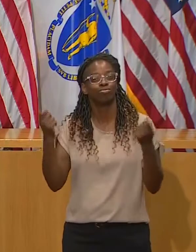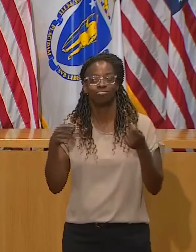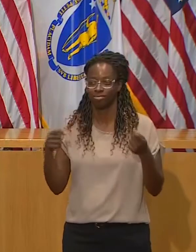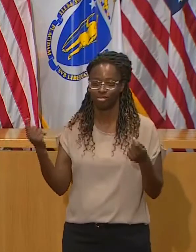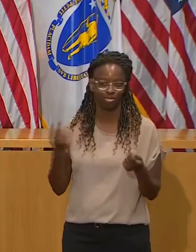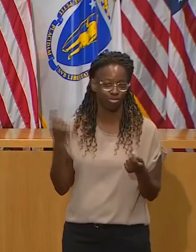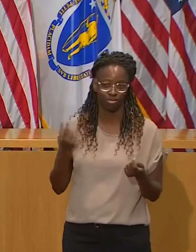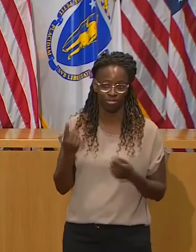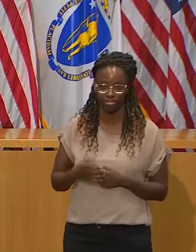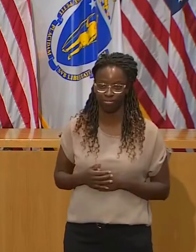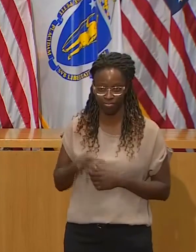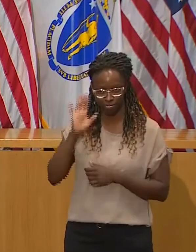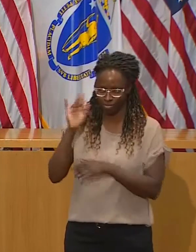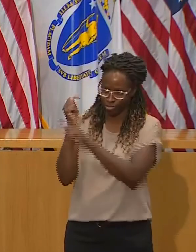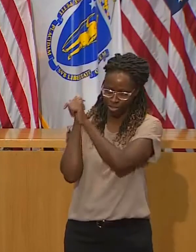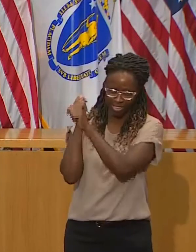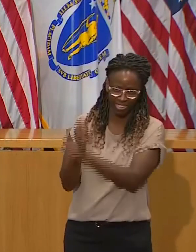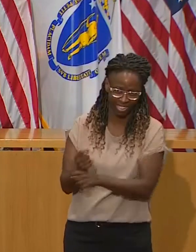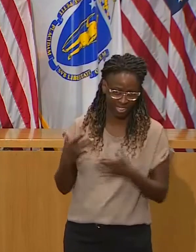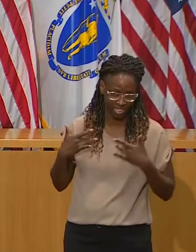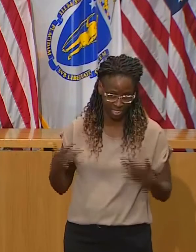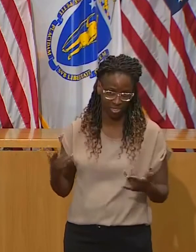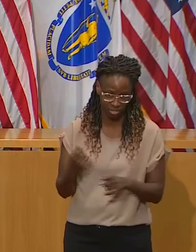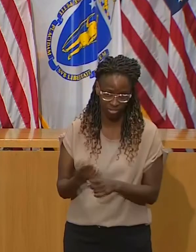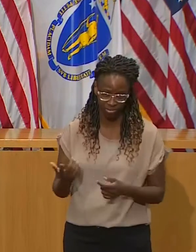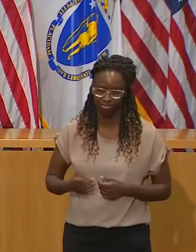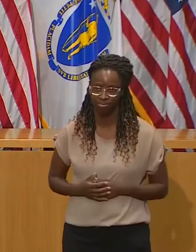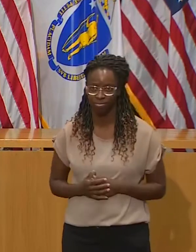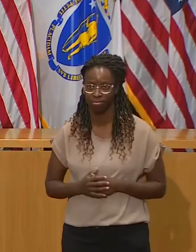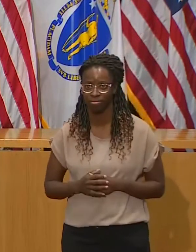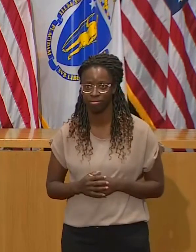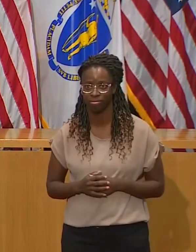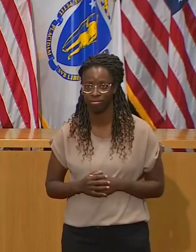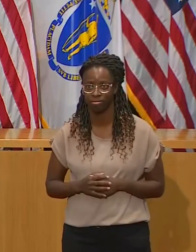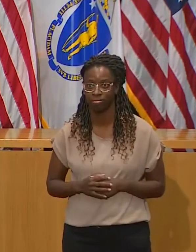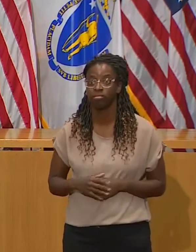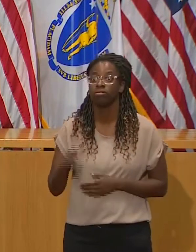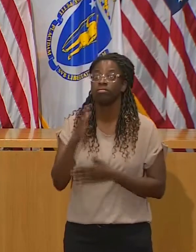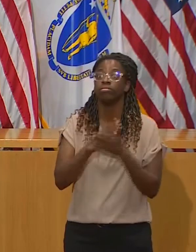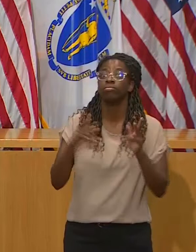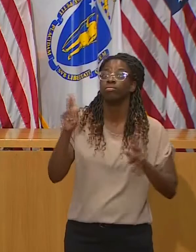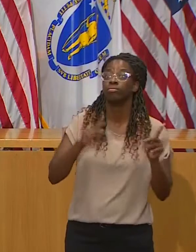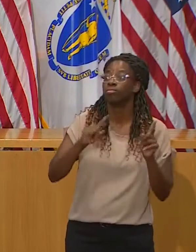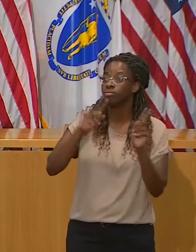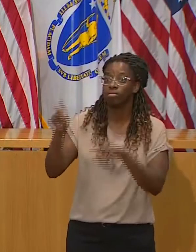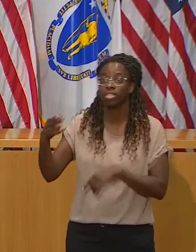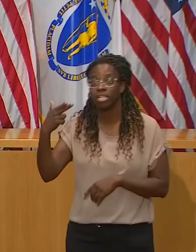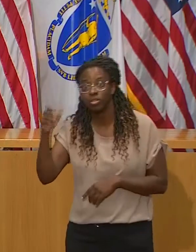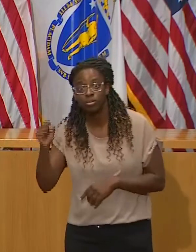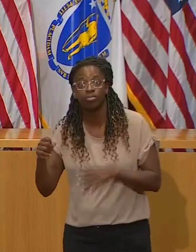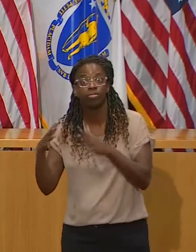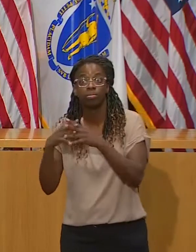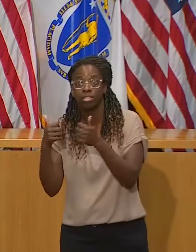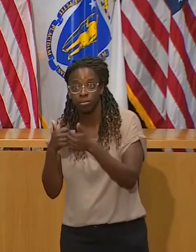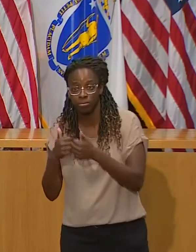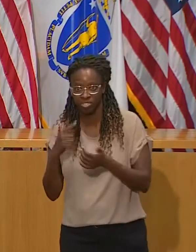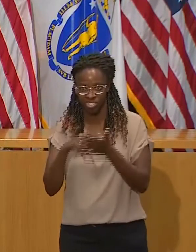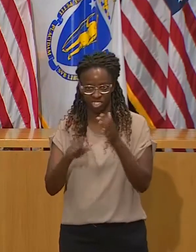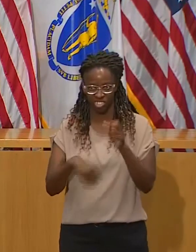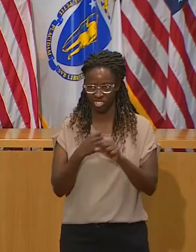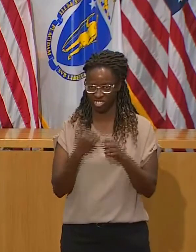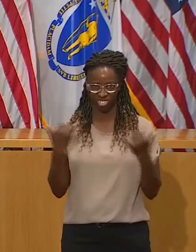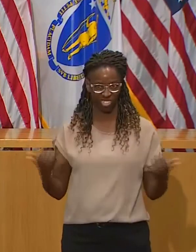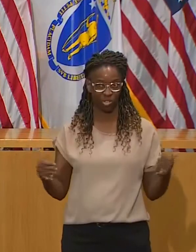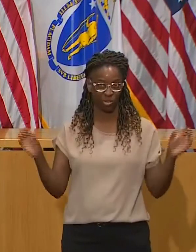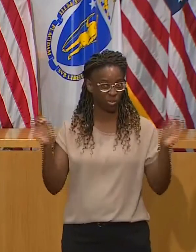remember. The other thing that some do is they go to the high school football game. There won't be one of those this year. So at least that won't happen. But I can't